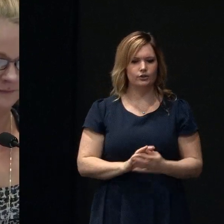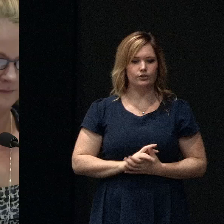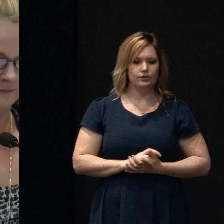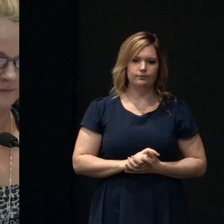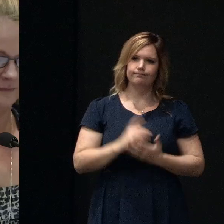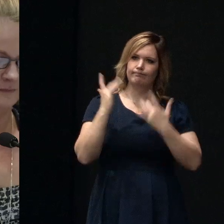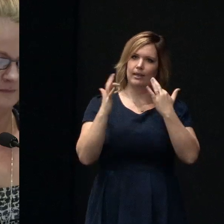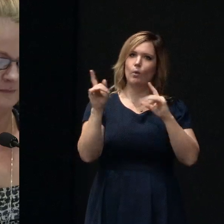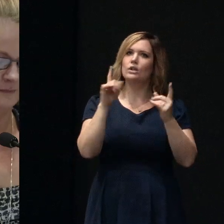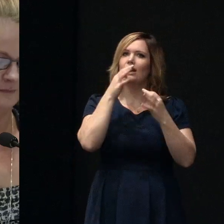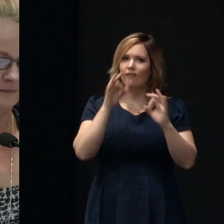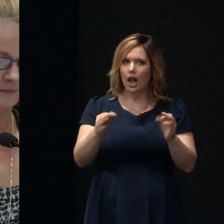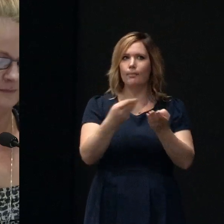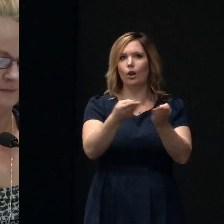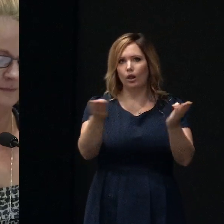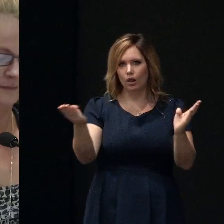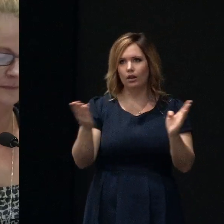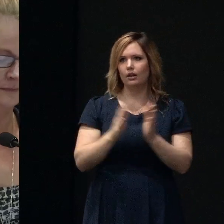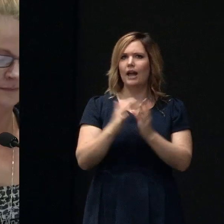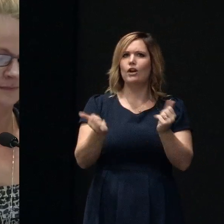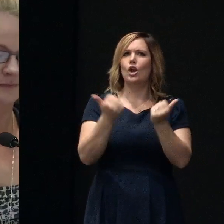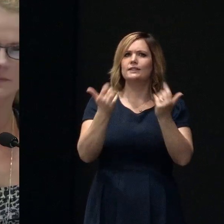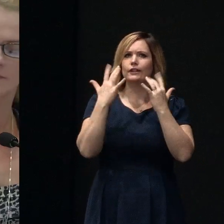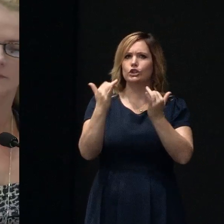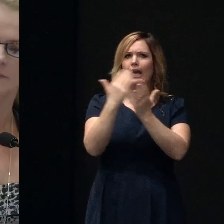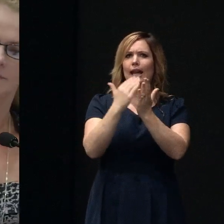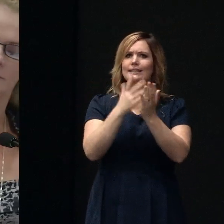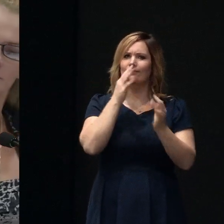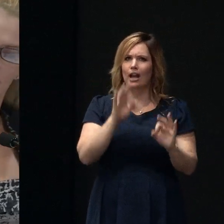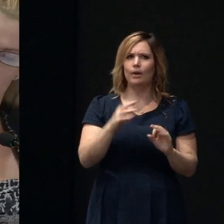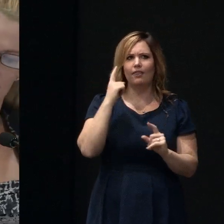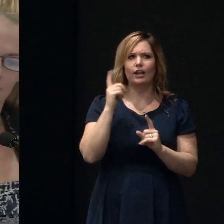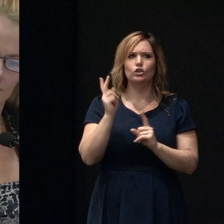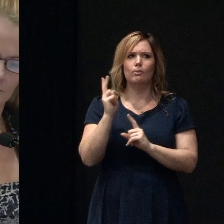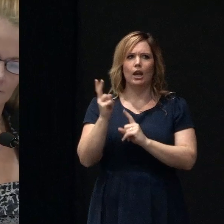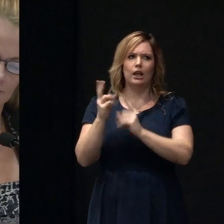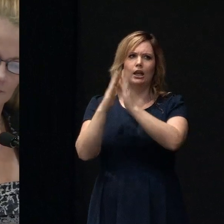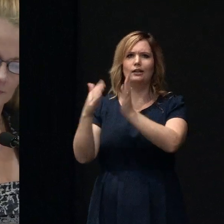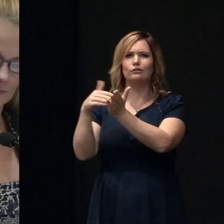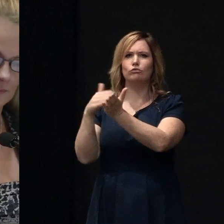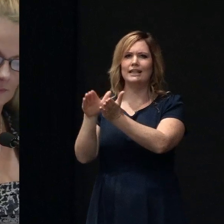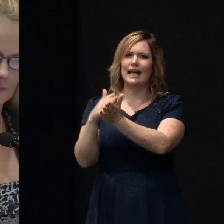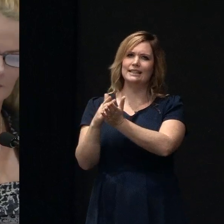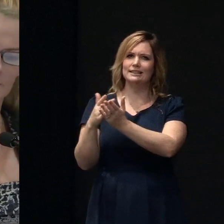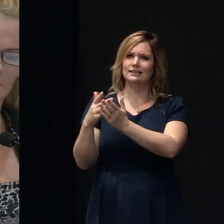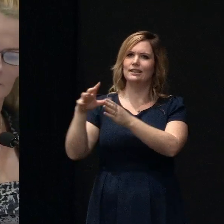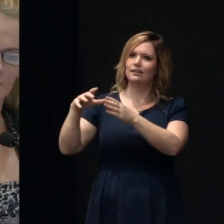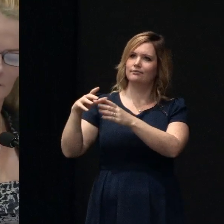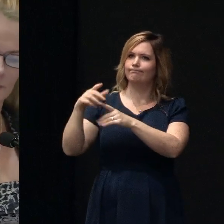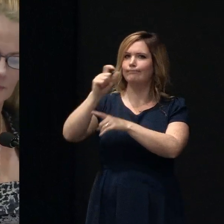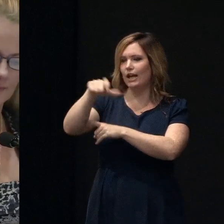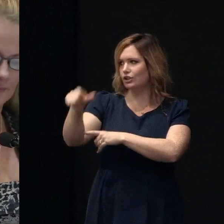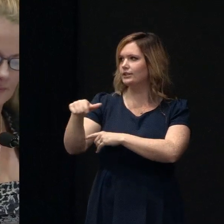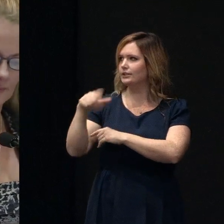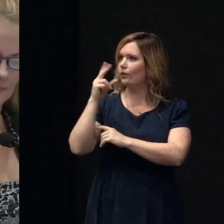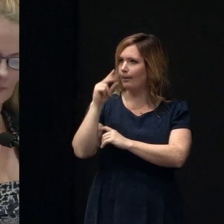what's out there and there's whole lots of checklists available. think real estate agents at Westpac we have a home club website which has a checklist